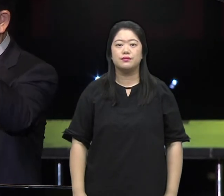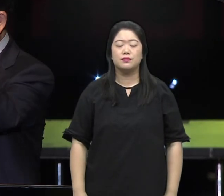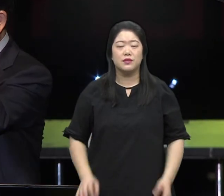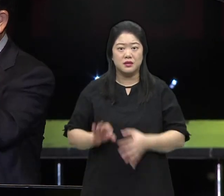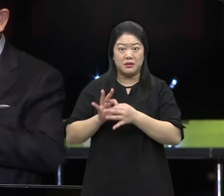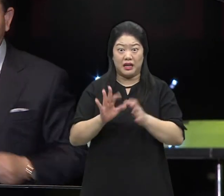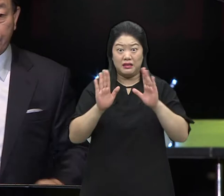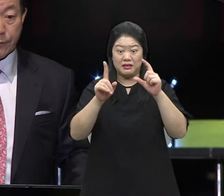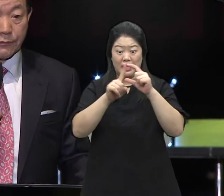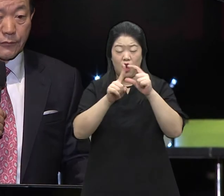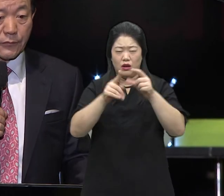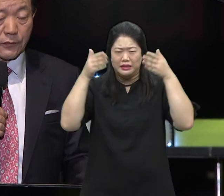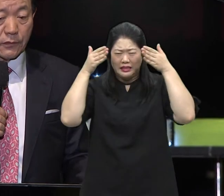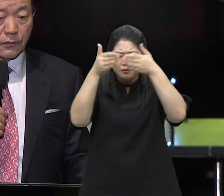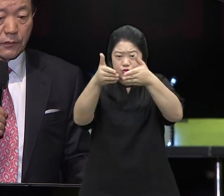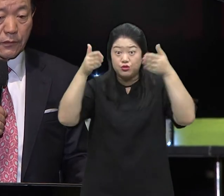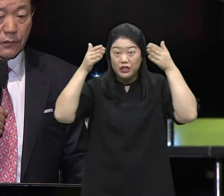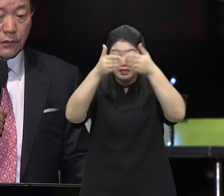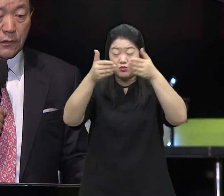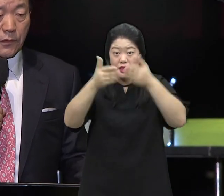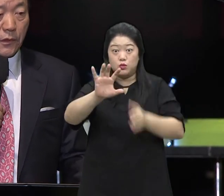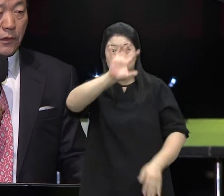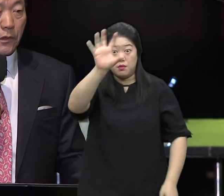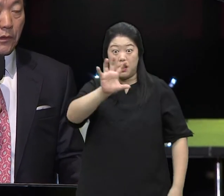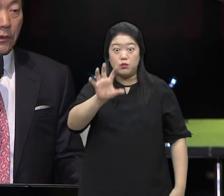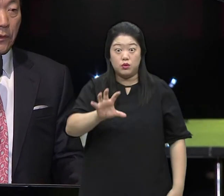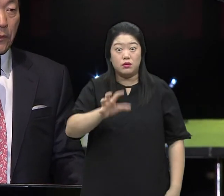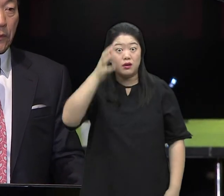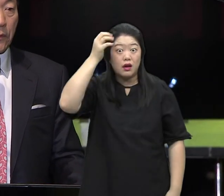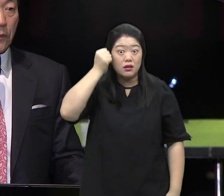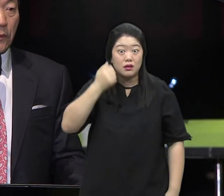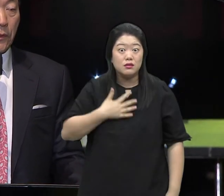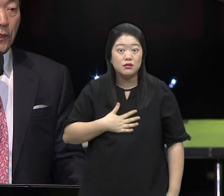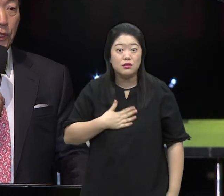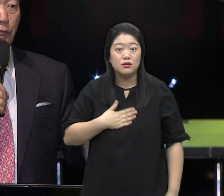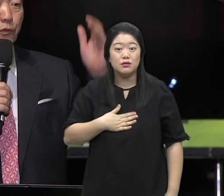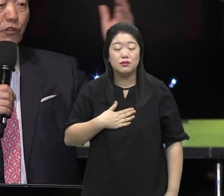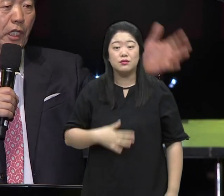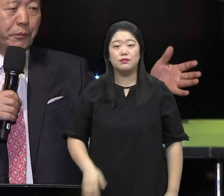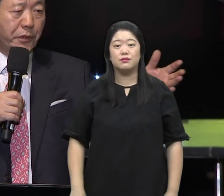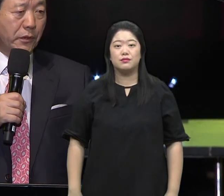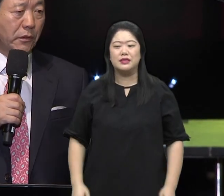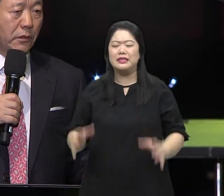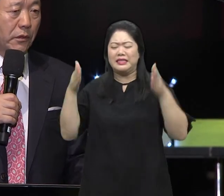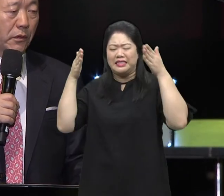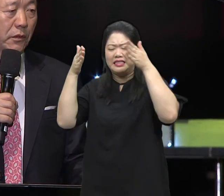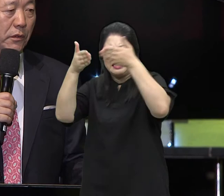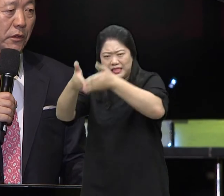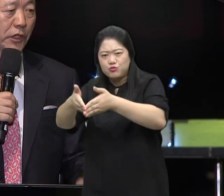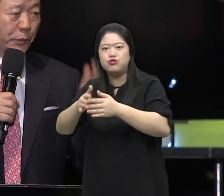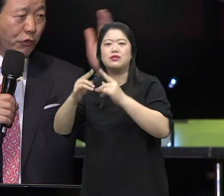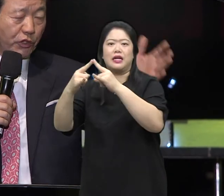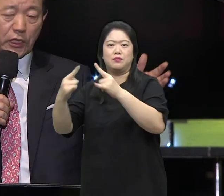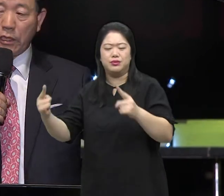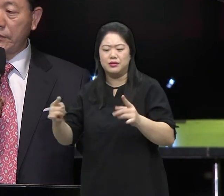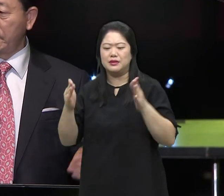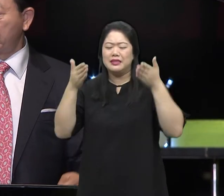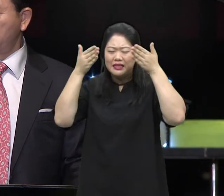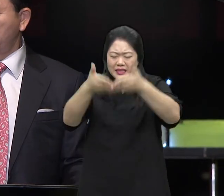And so this word, concentration, we continue to receive that as an answer. We have intensive camp. have camp. Intensive